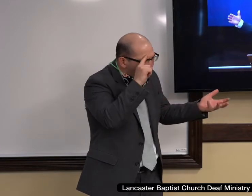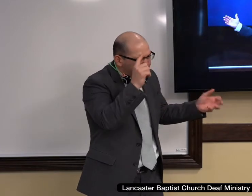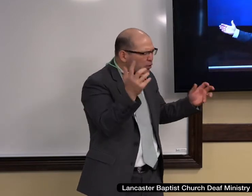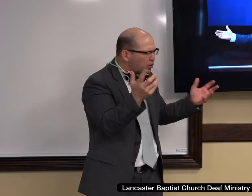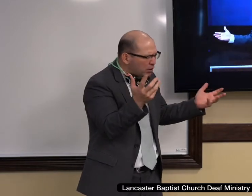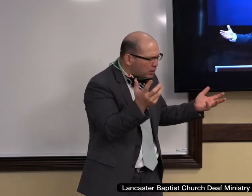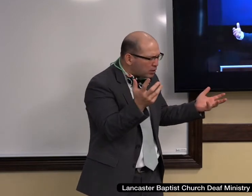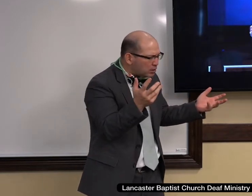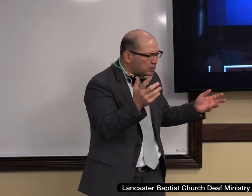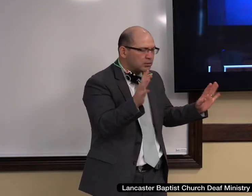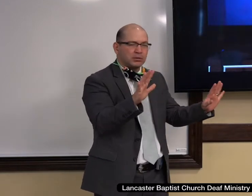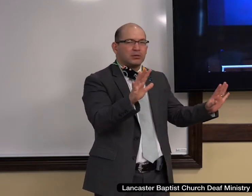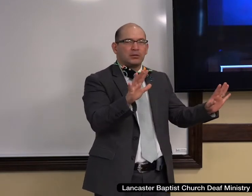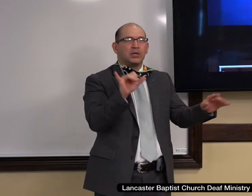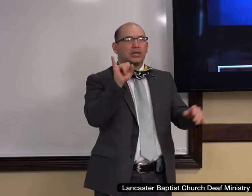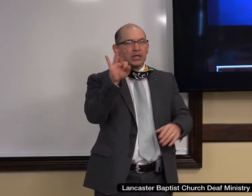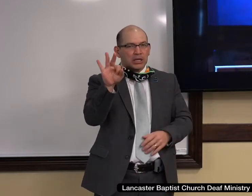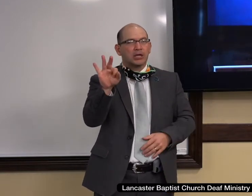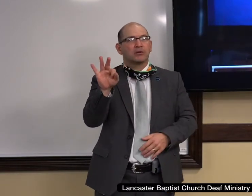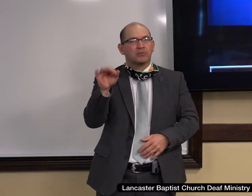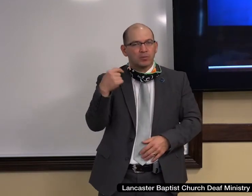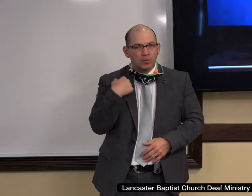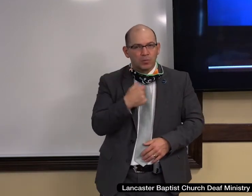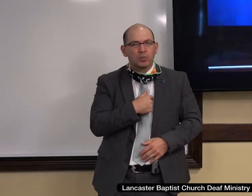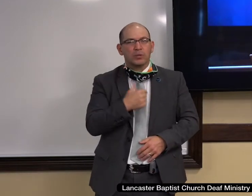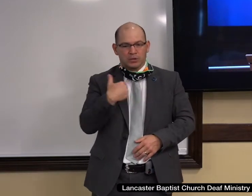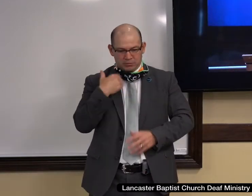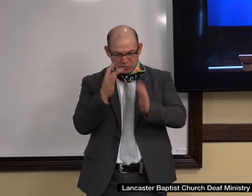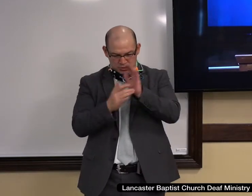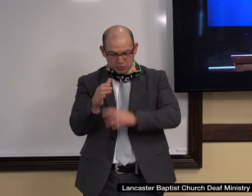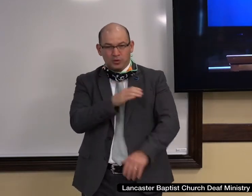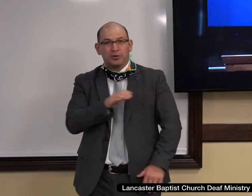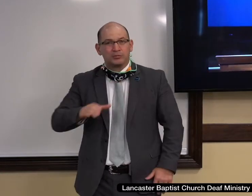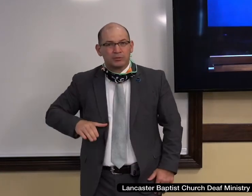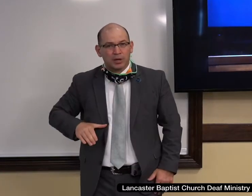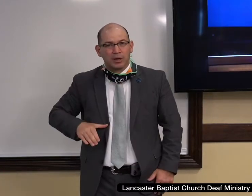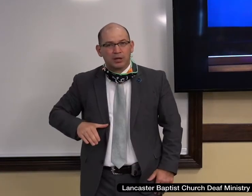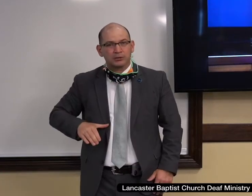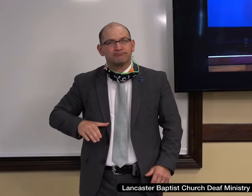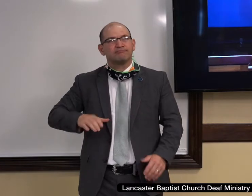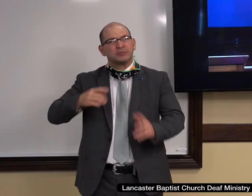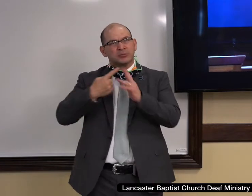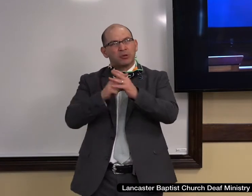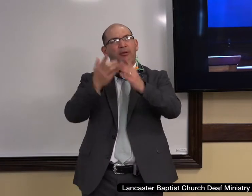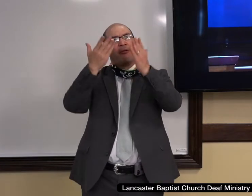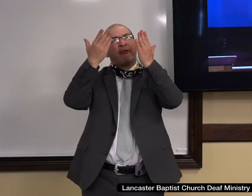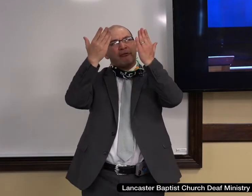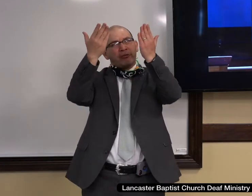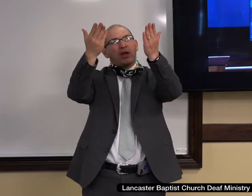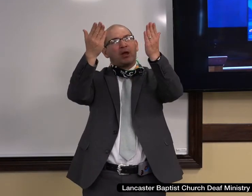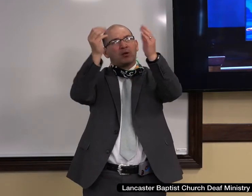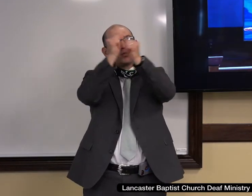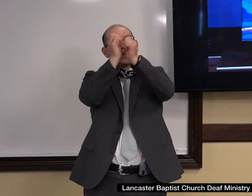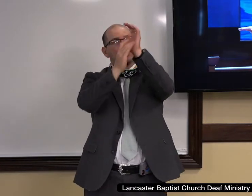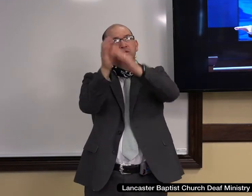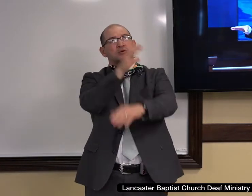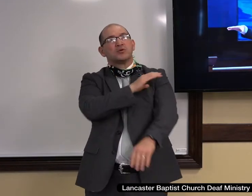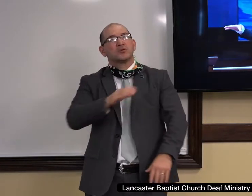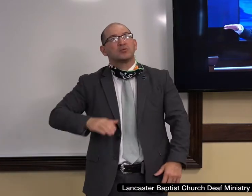our cultural background, if we're saved, that's the differential. And we should view our lives not through those other experiences. We